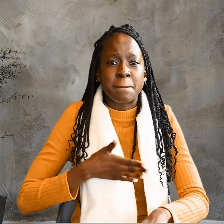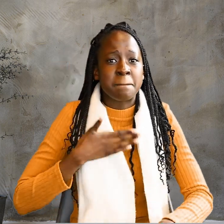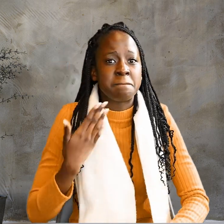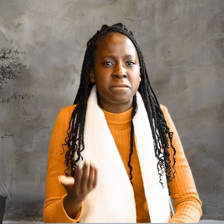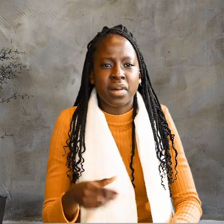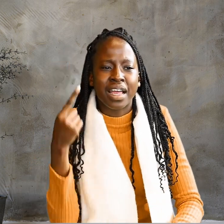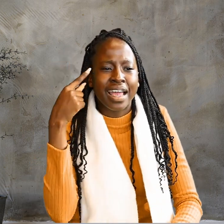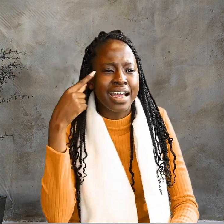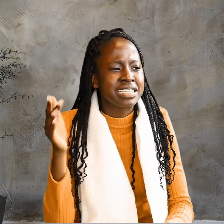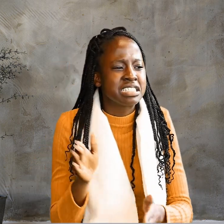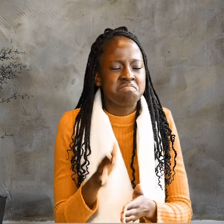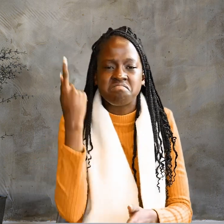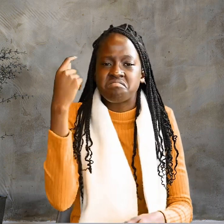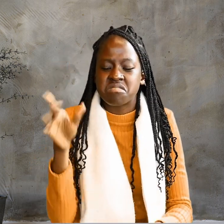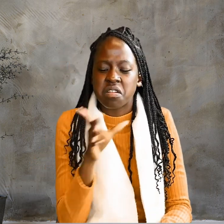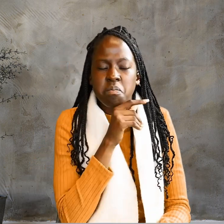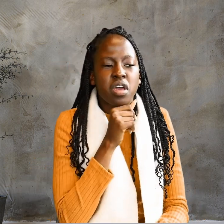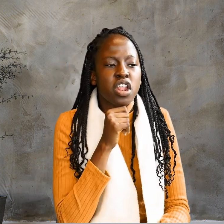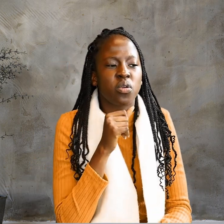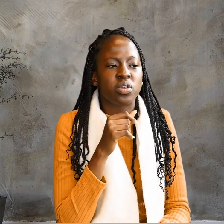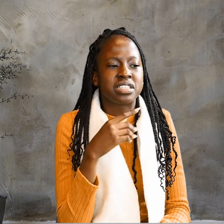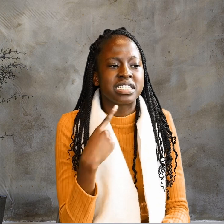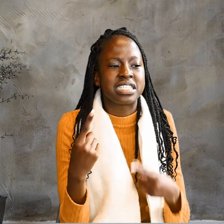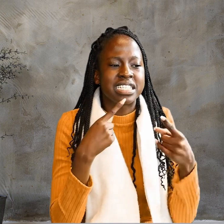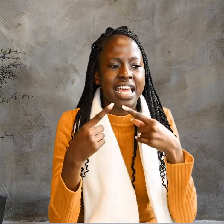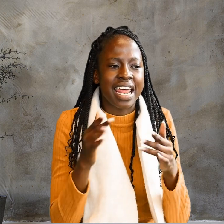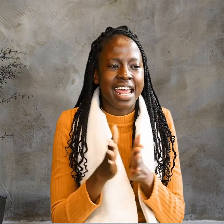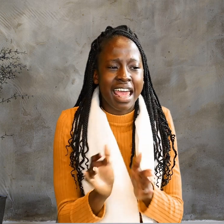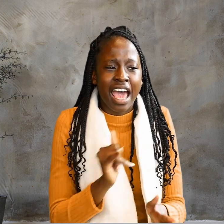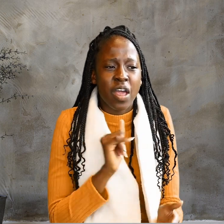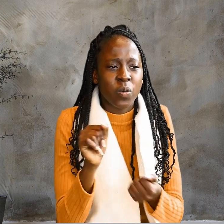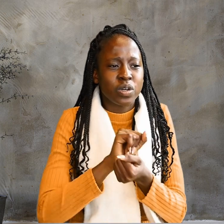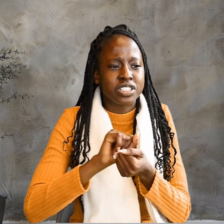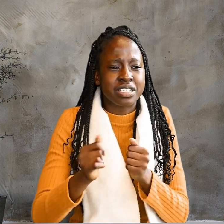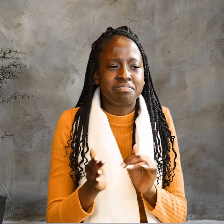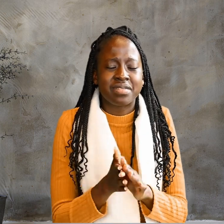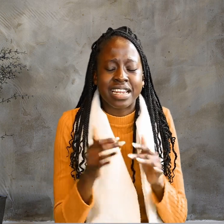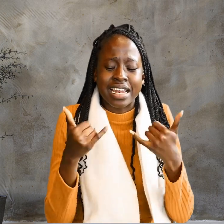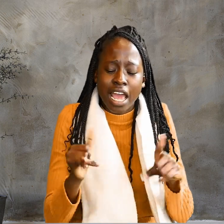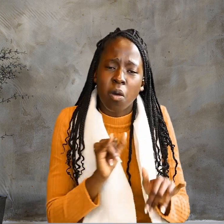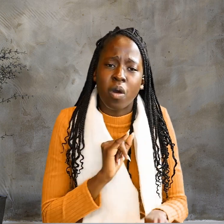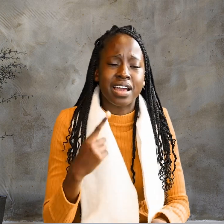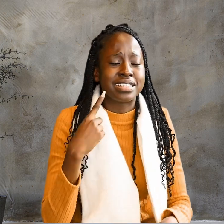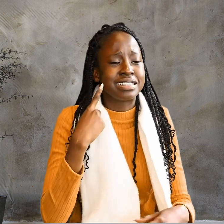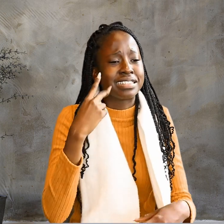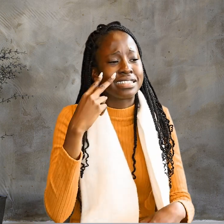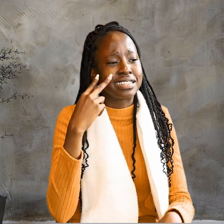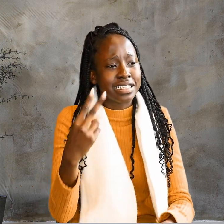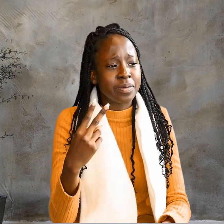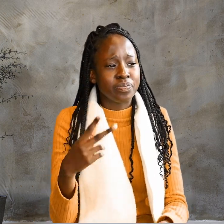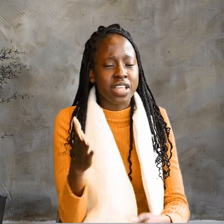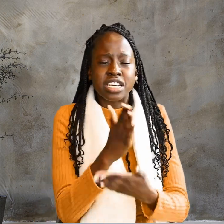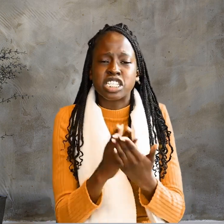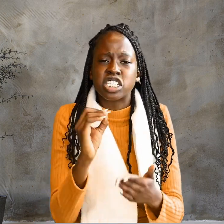replied, and I washed, and now I see. Some of the Pharisees said,